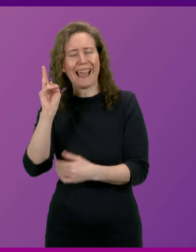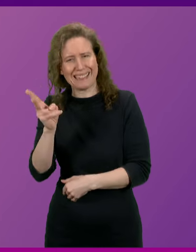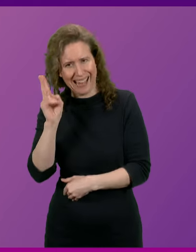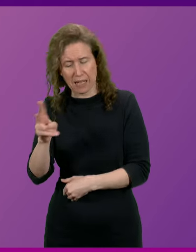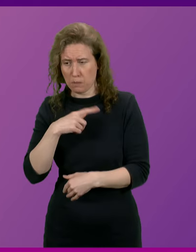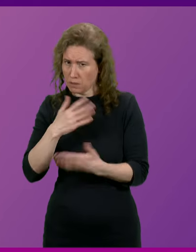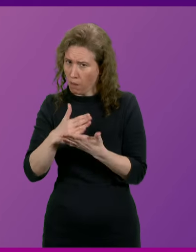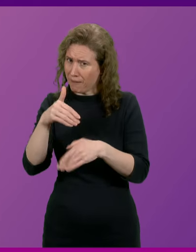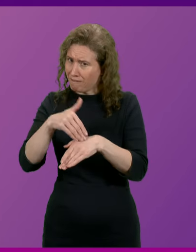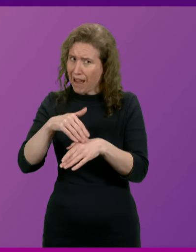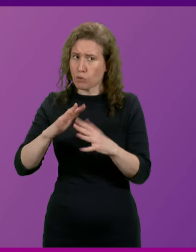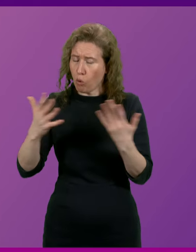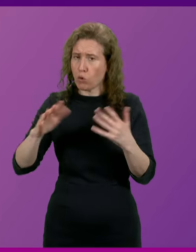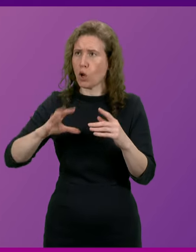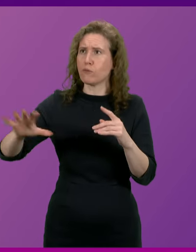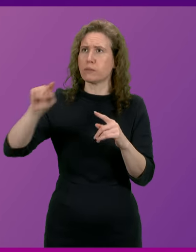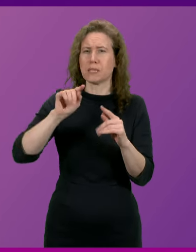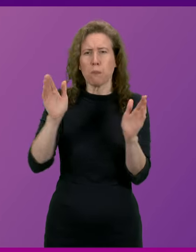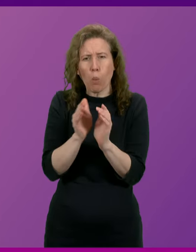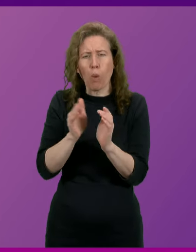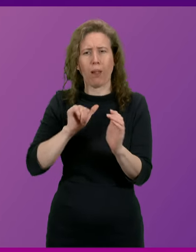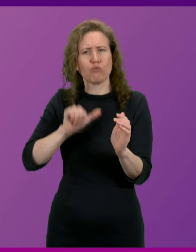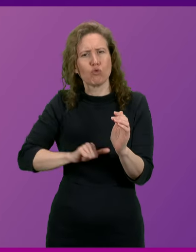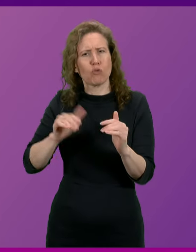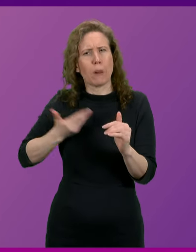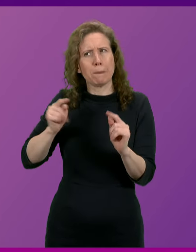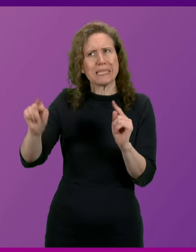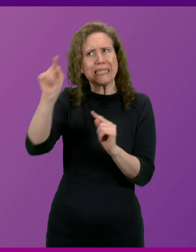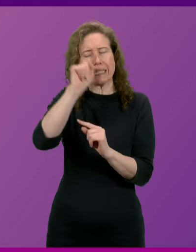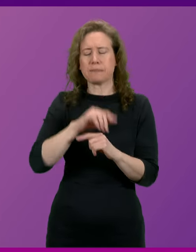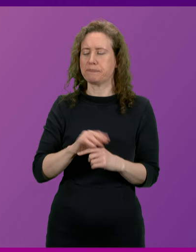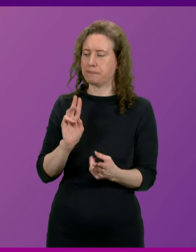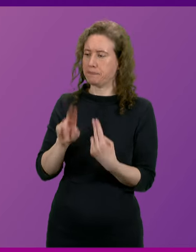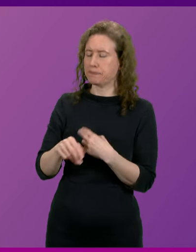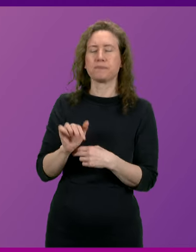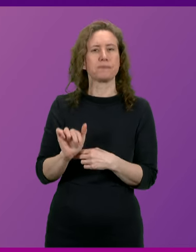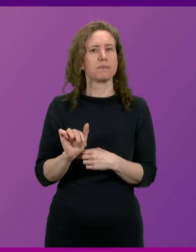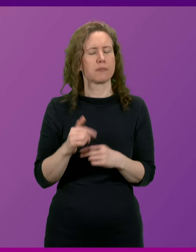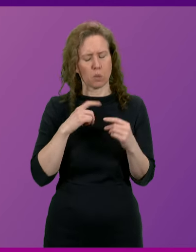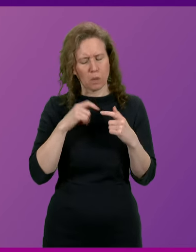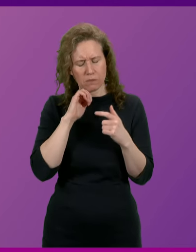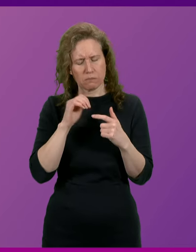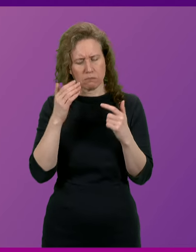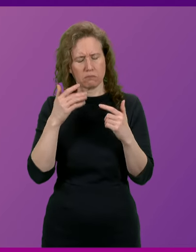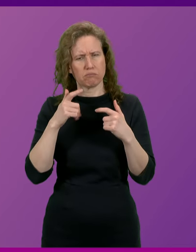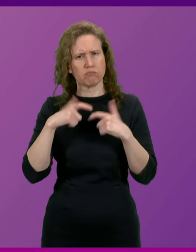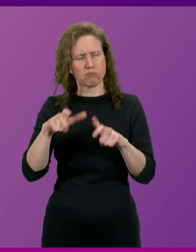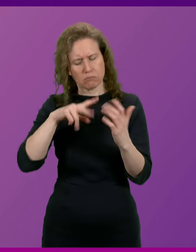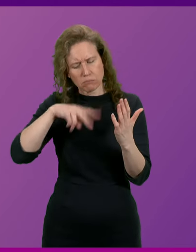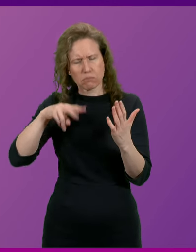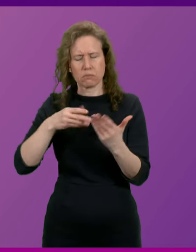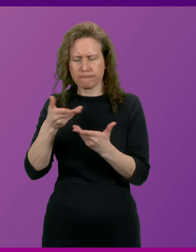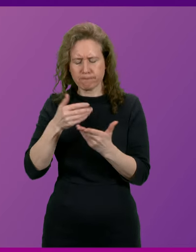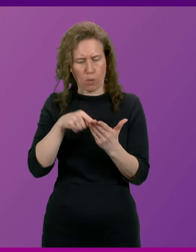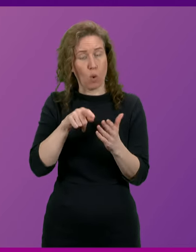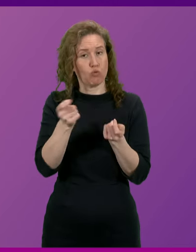affect other small rural businesses? First Minister. Yes, I will, of course, ensure that we continue to keep those regulations